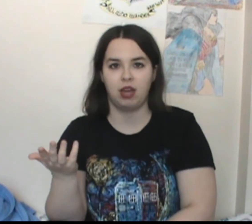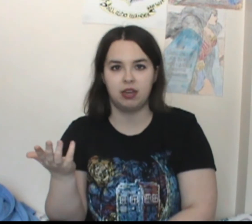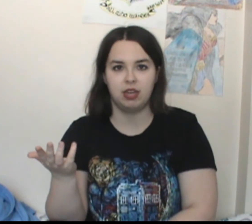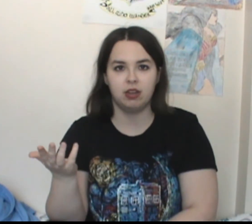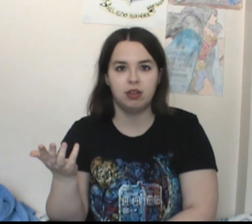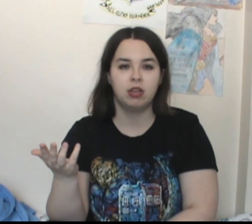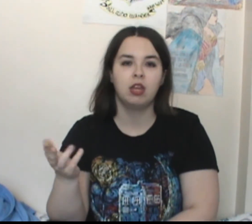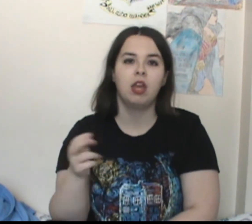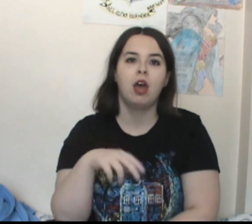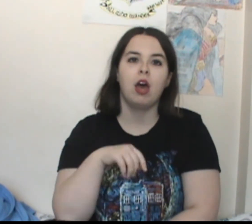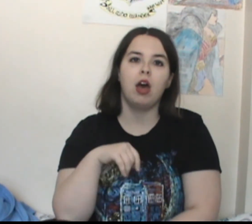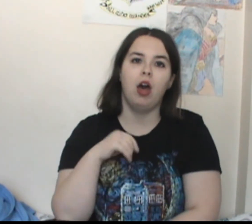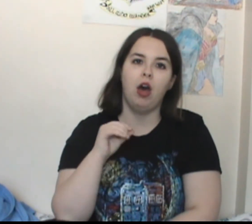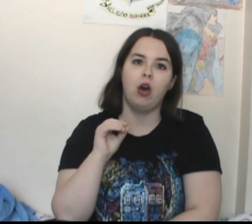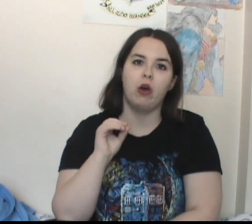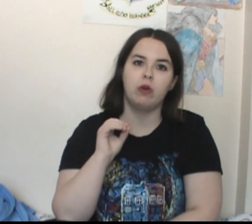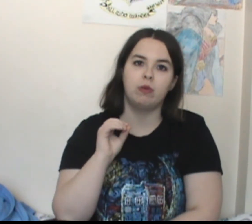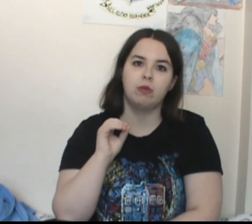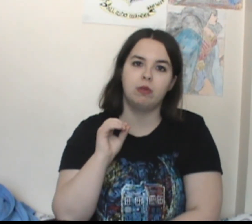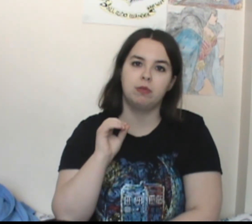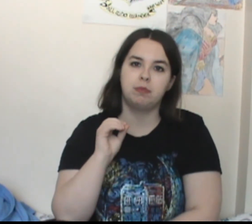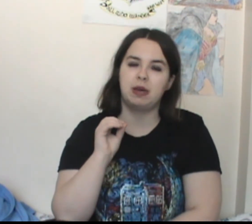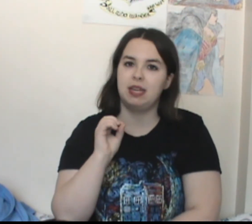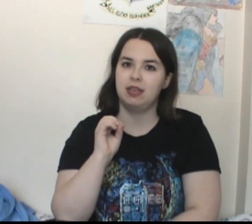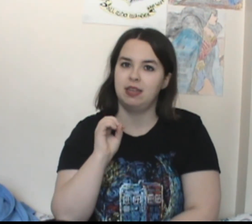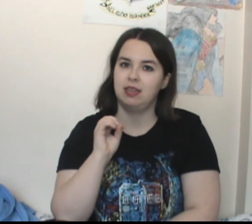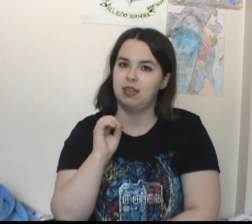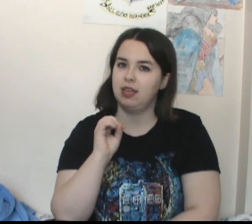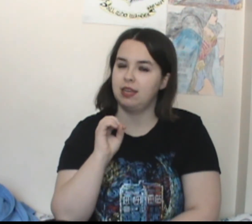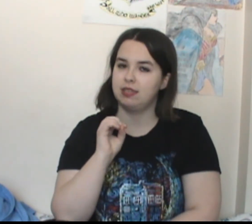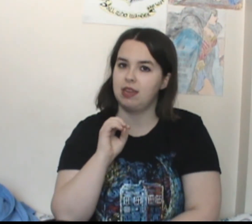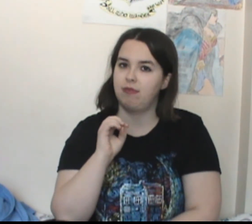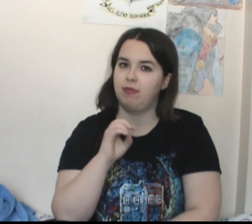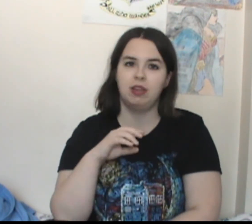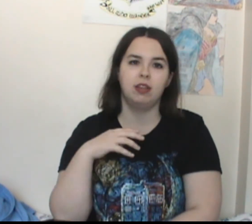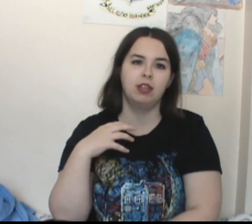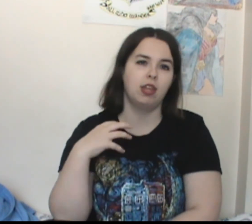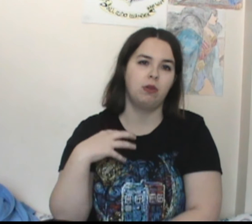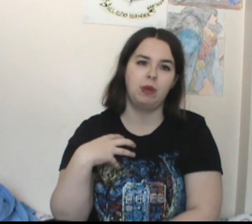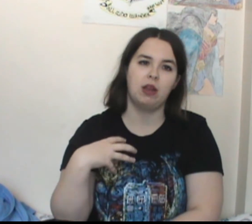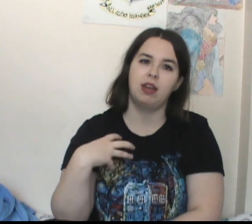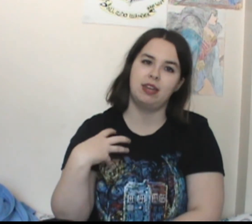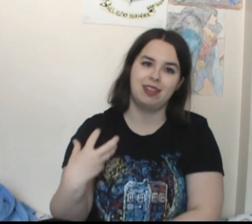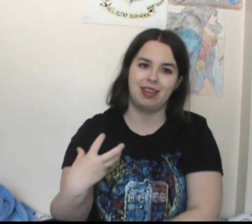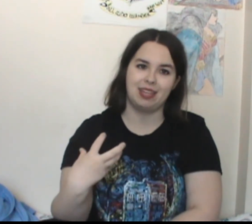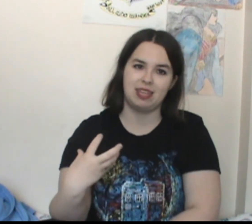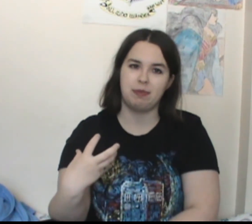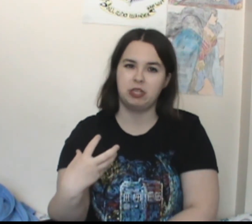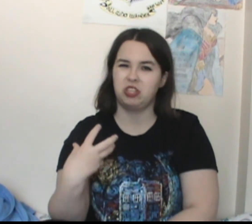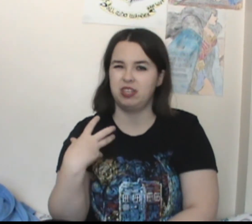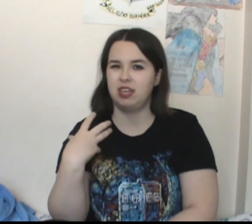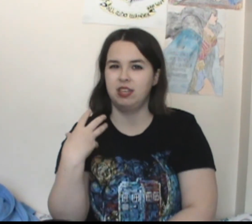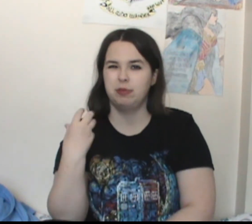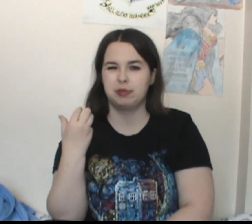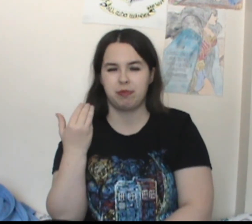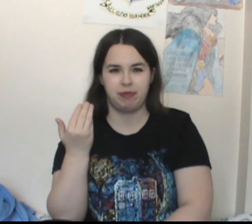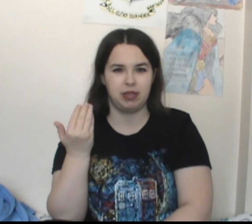on here. Uh, but it did feel a little weird and I didn't like it that much until it was revealed